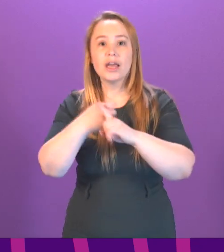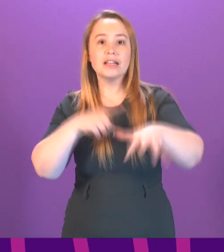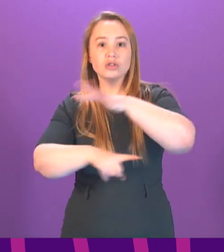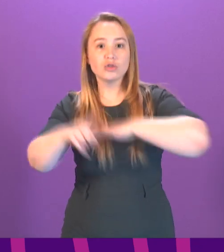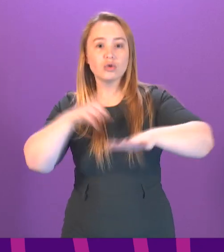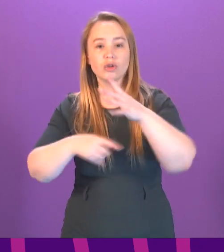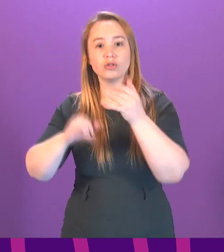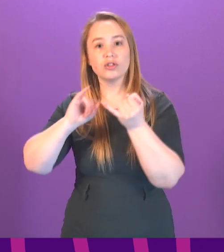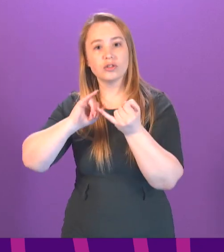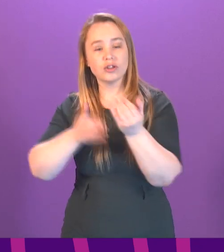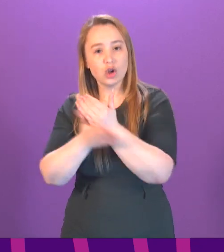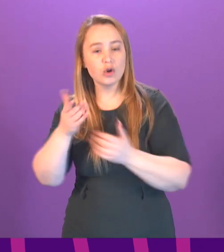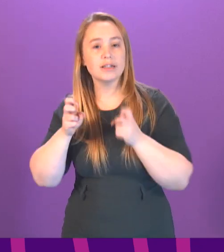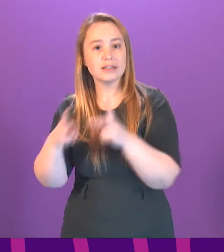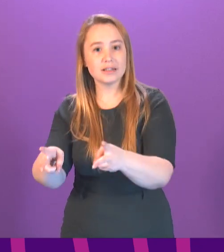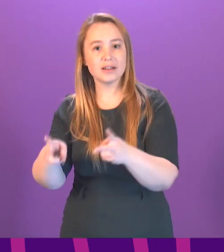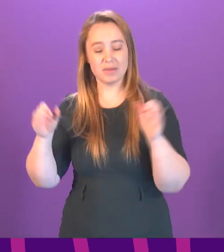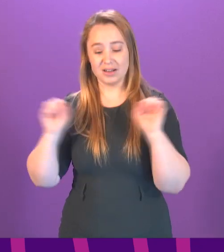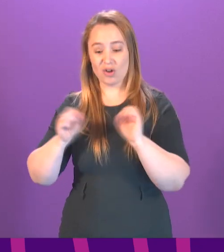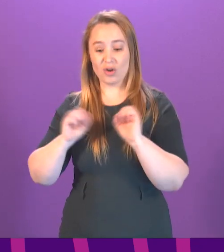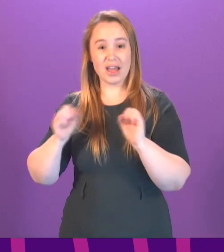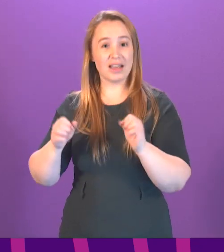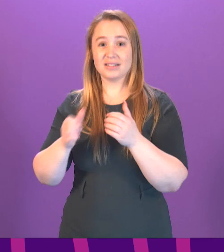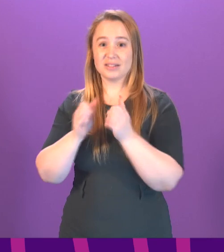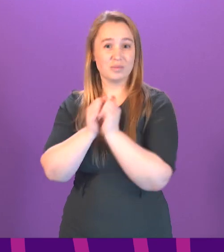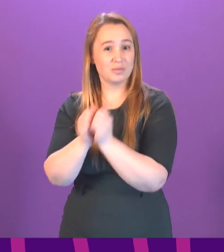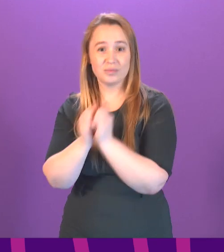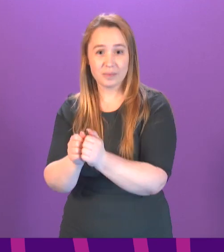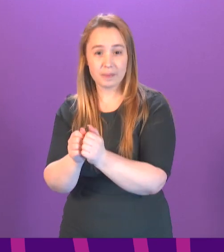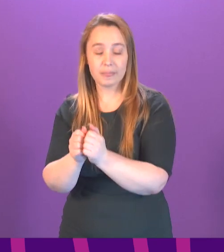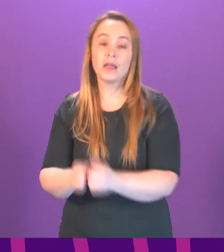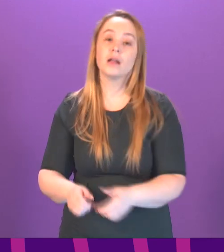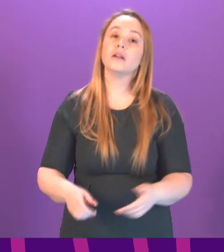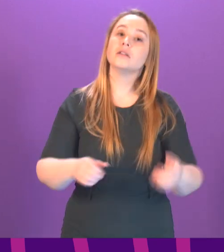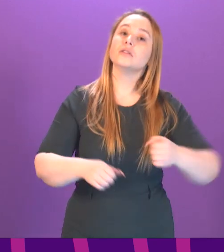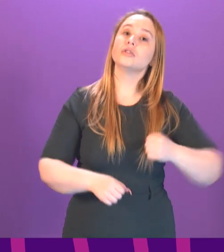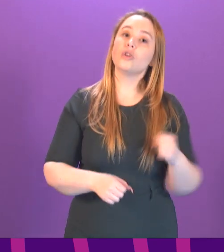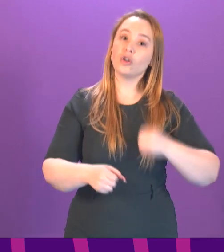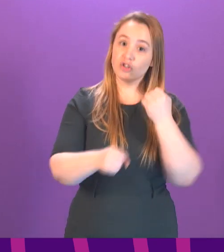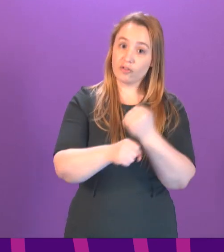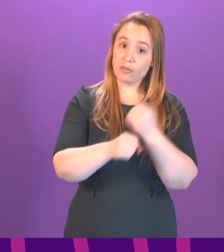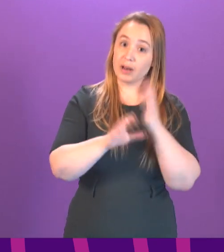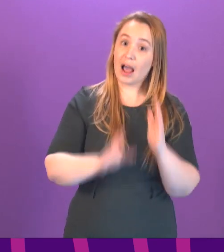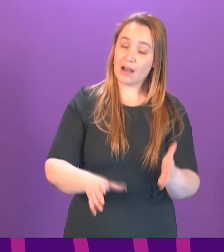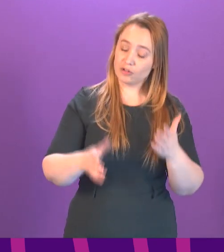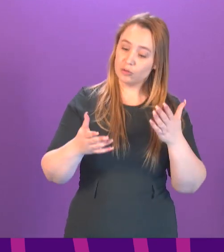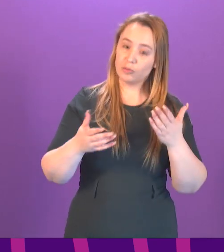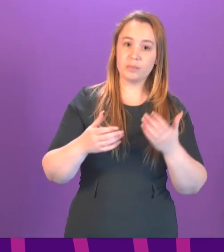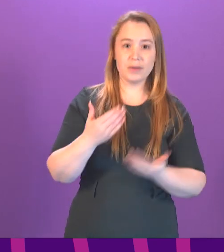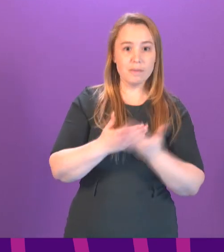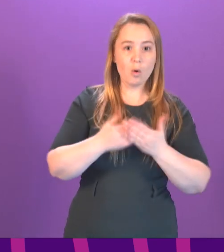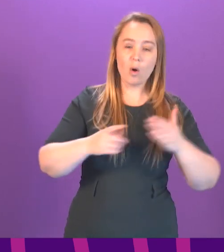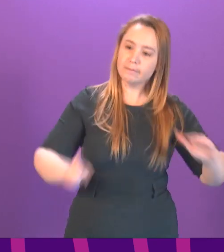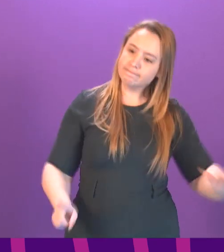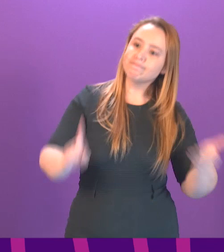security system is still unworthy of the name. Surely the Scottish government needs to show more ambition, both in its